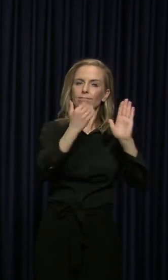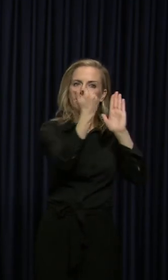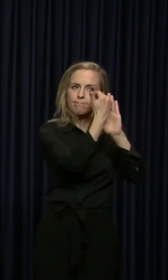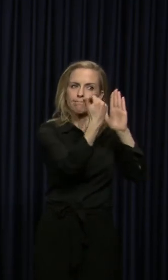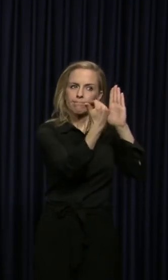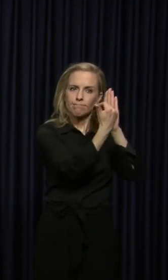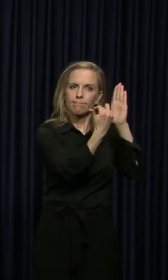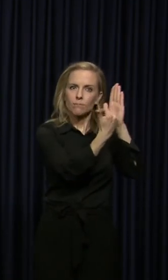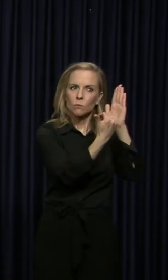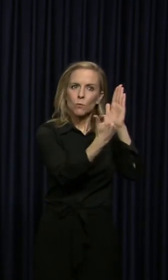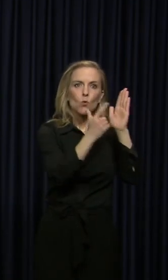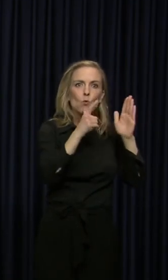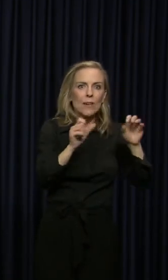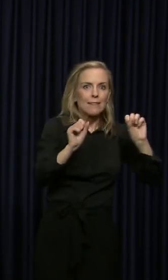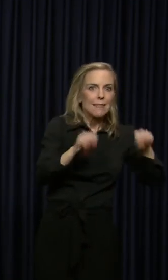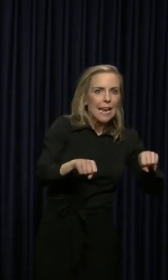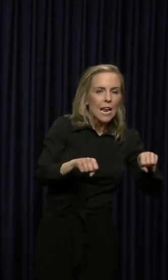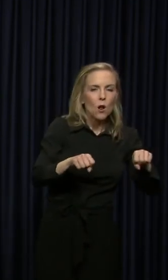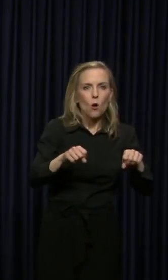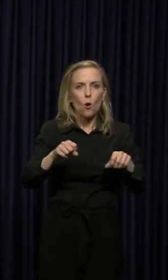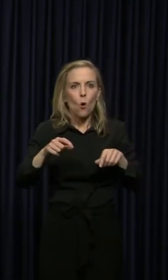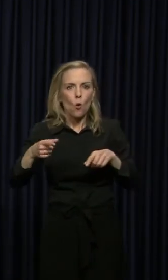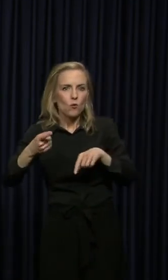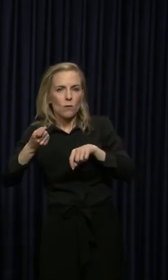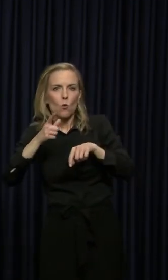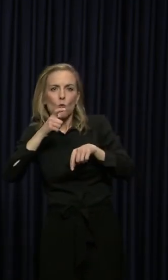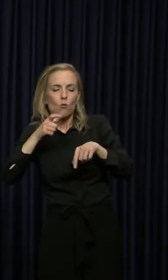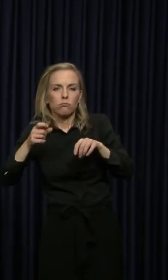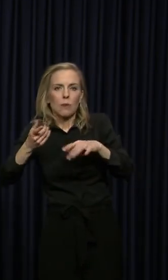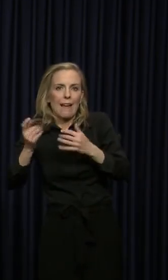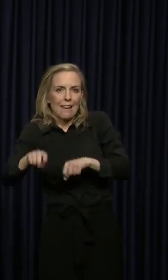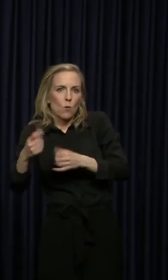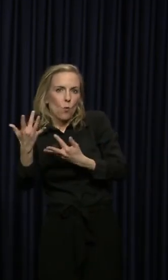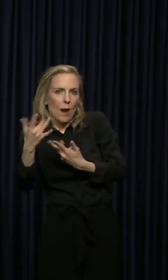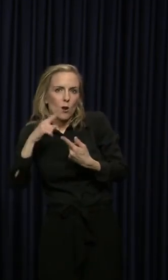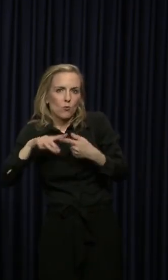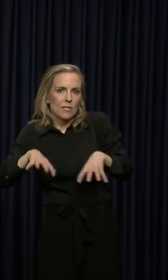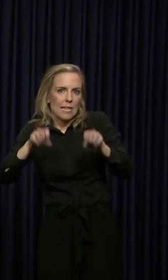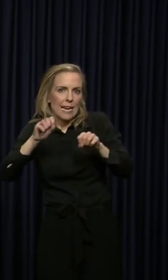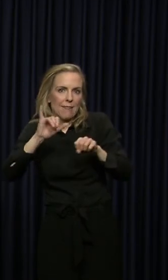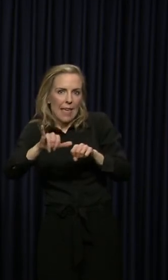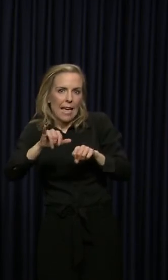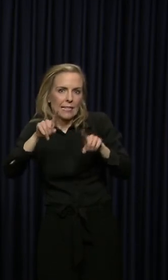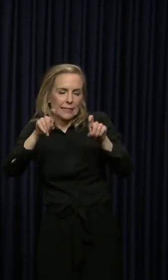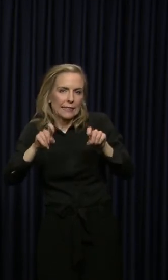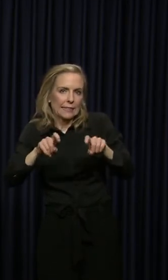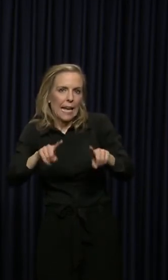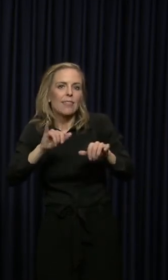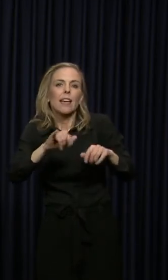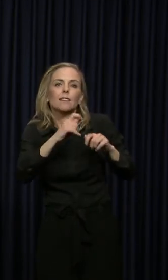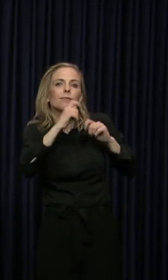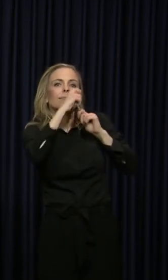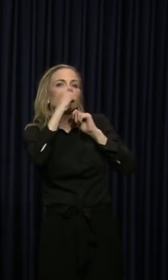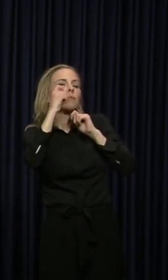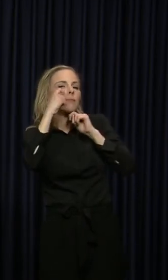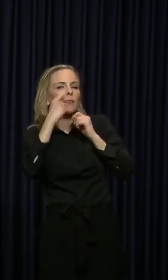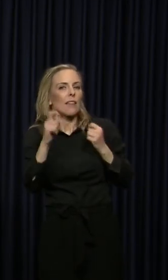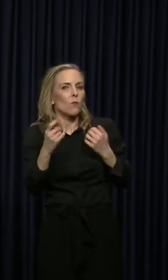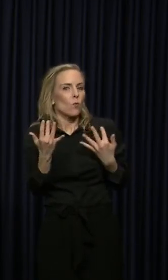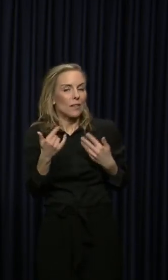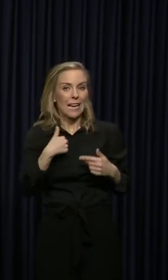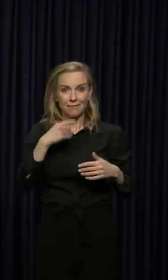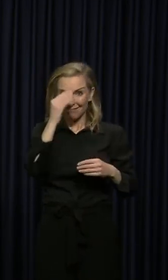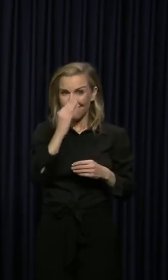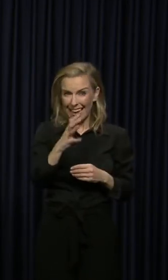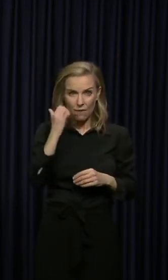to get that test. Let's not create false hope while resources are still fairly small. And I'll say today like I do every day